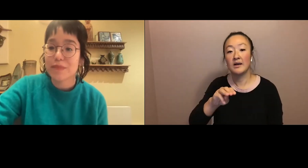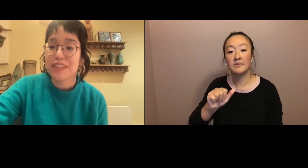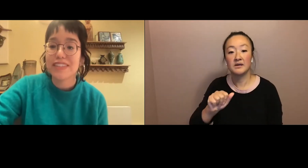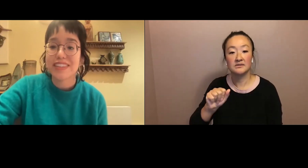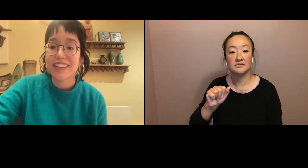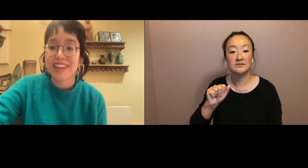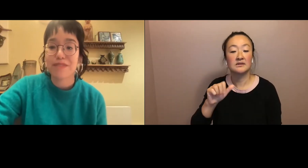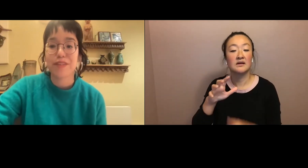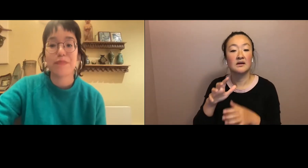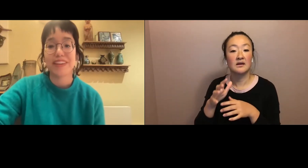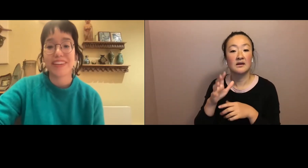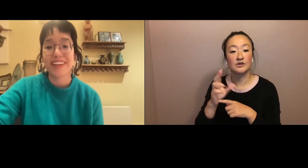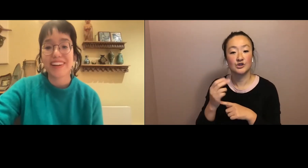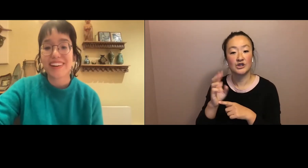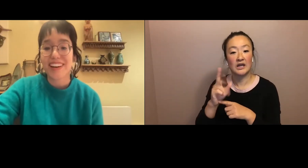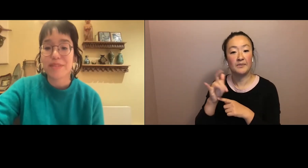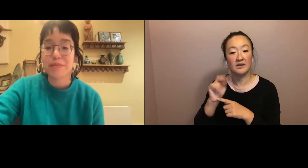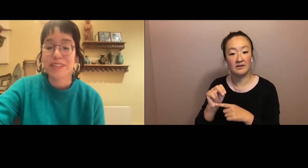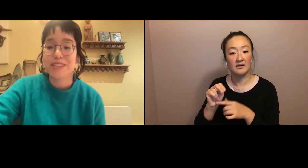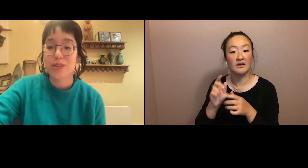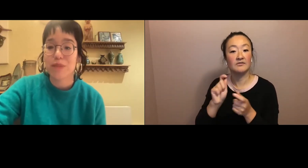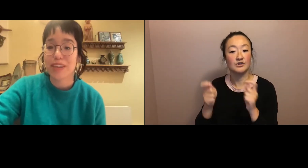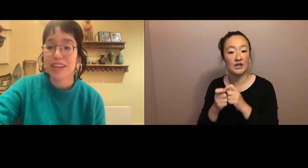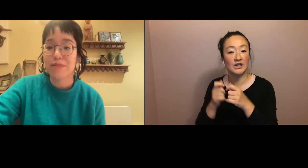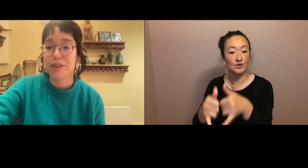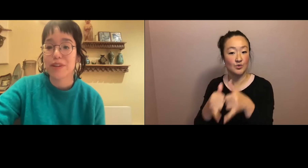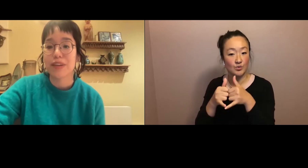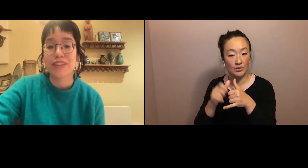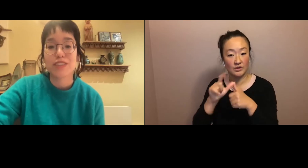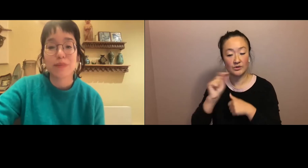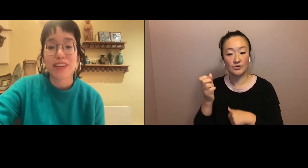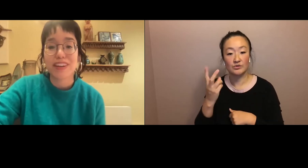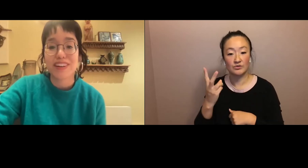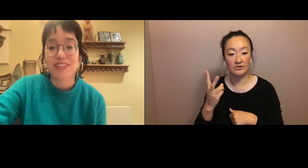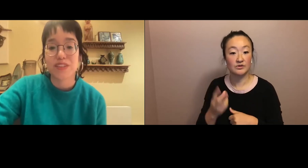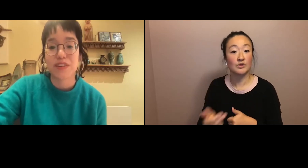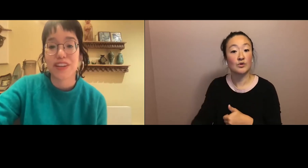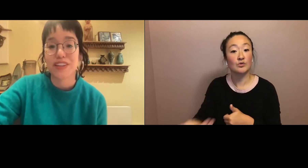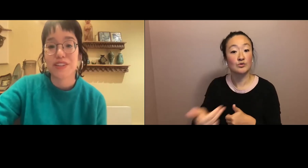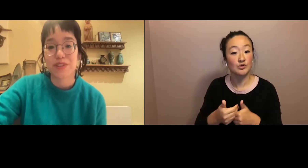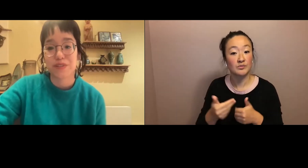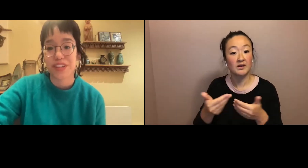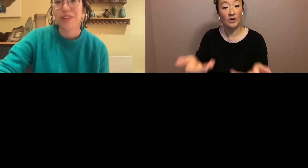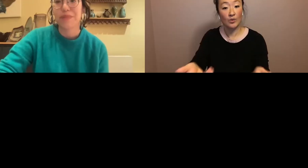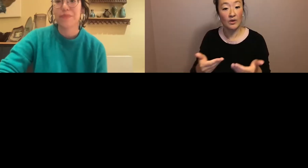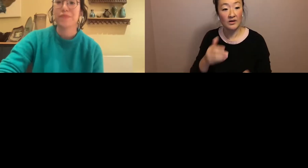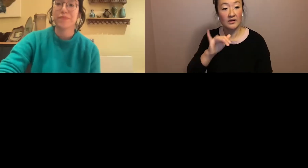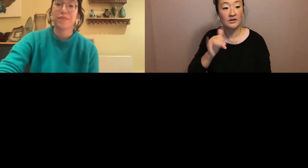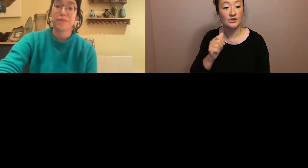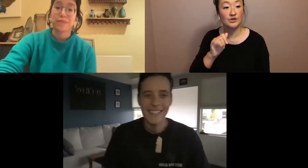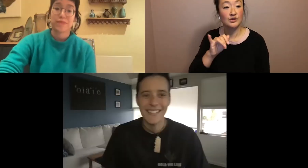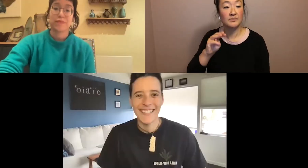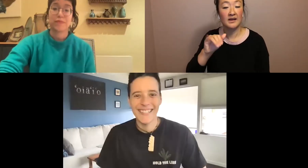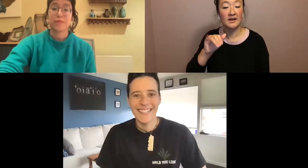all so much again for being here, and please join me in welcoming Jamaica on screen to read.